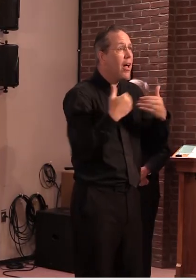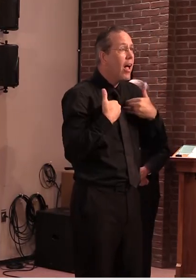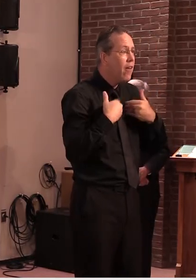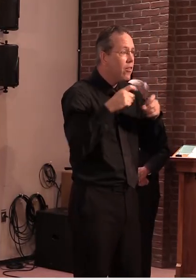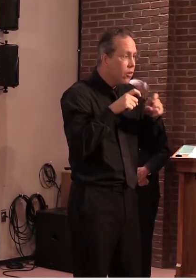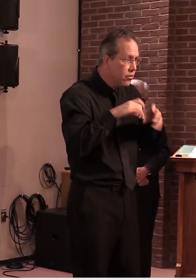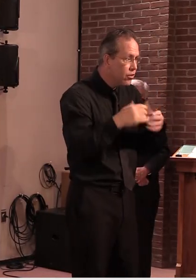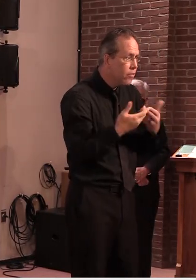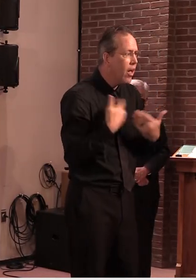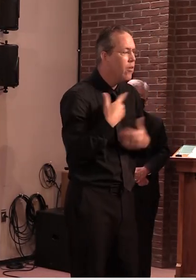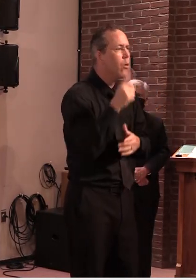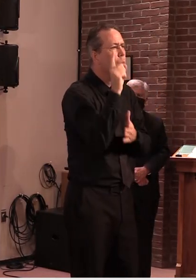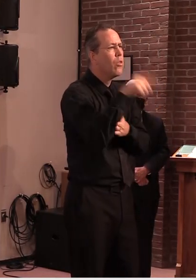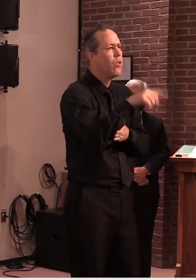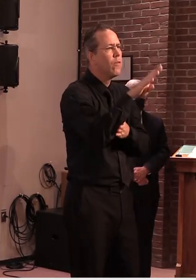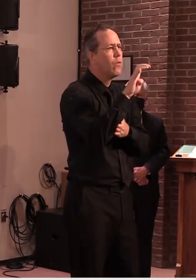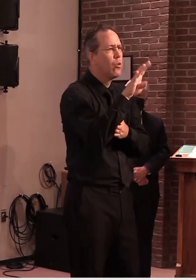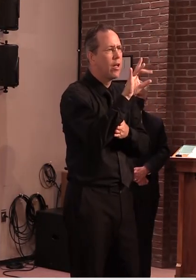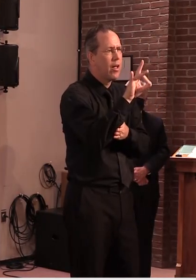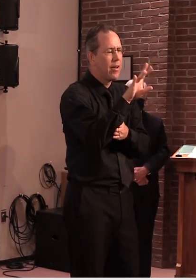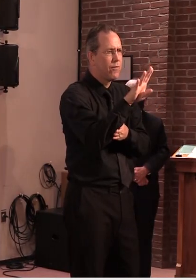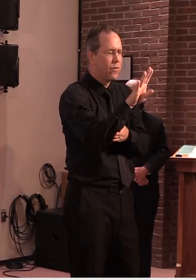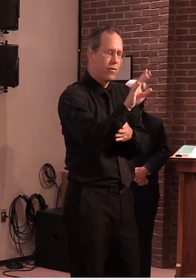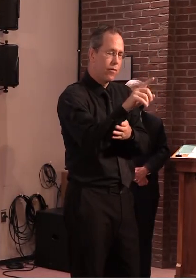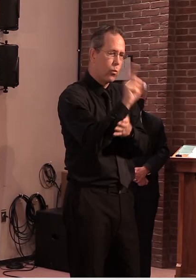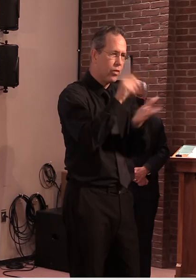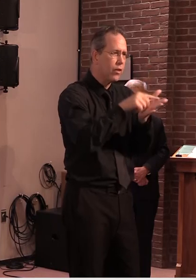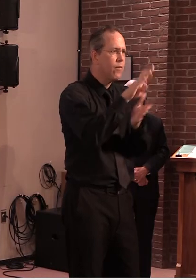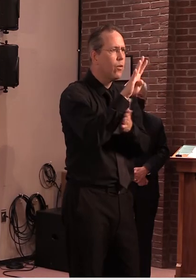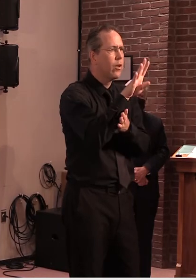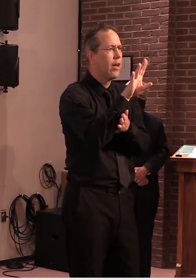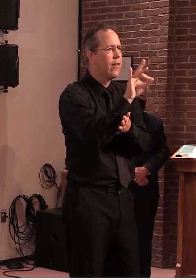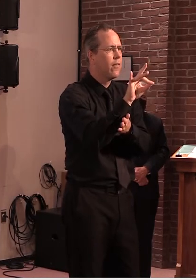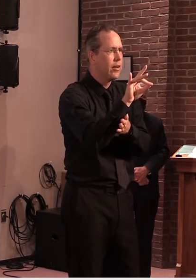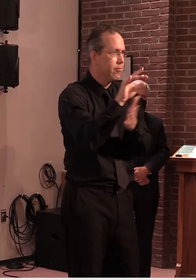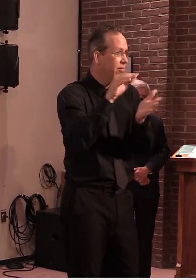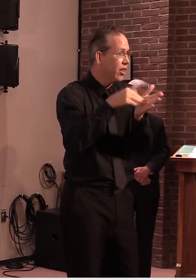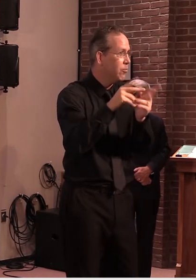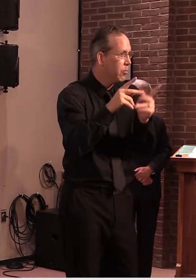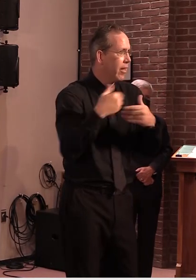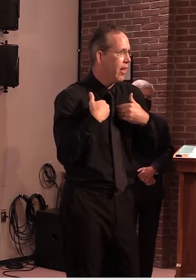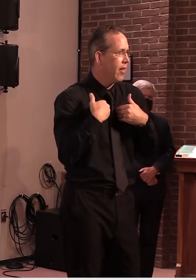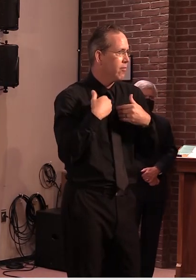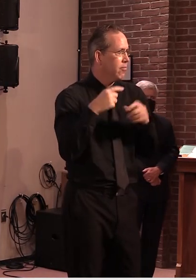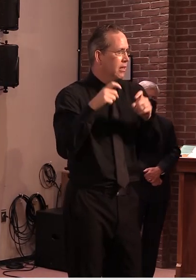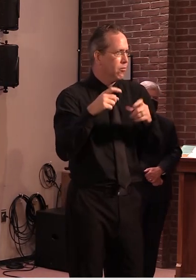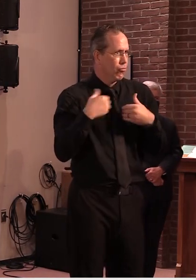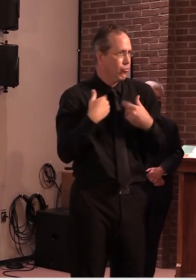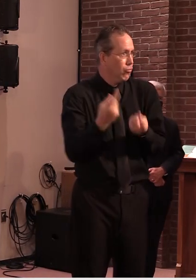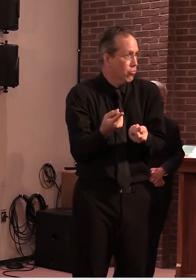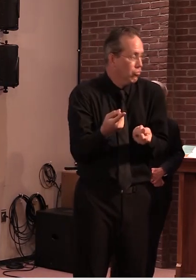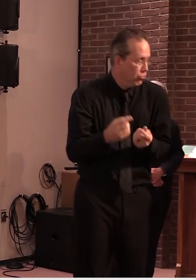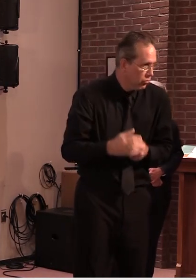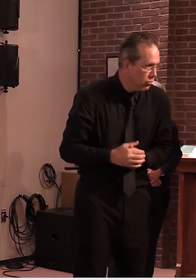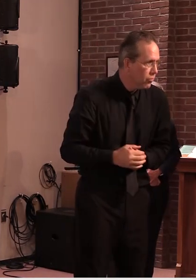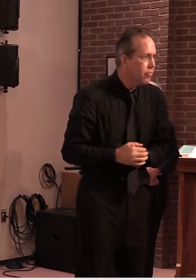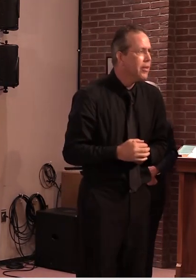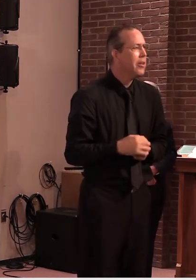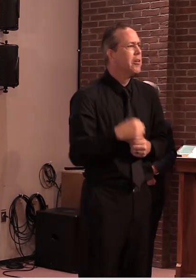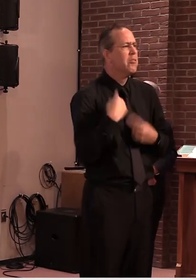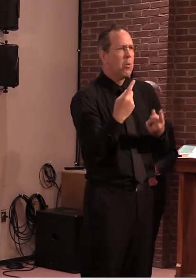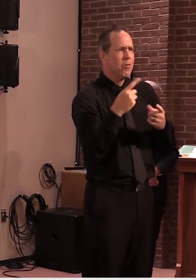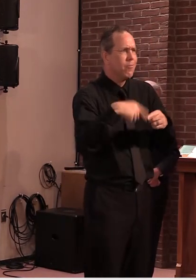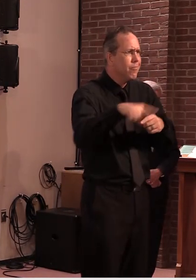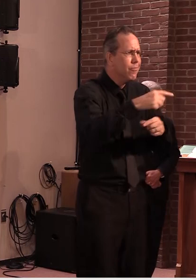testing and contact tracing have been critical to our reopening strategy and our ongoing ability to